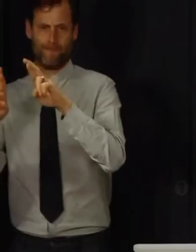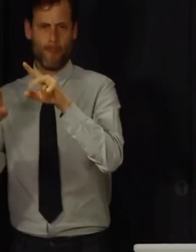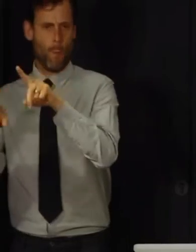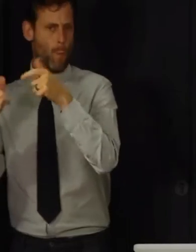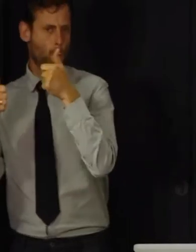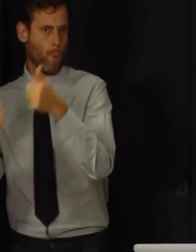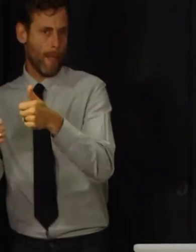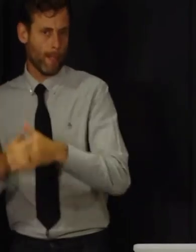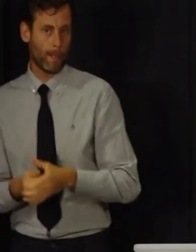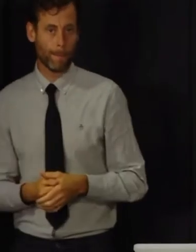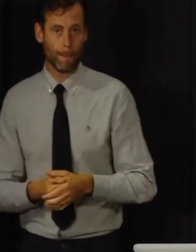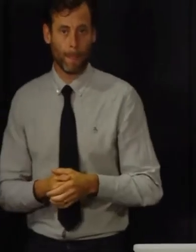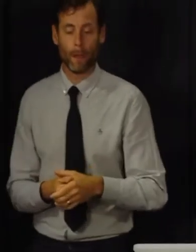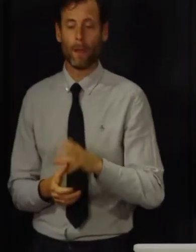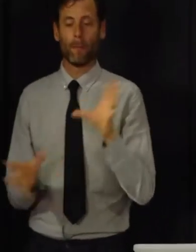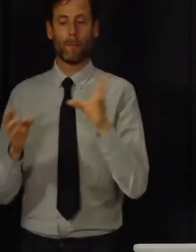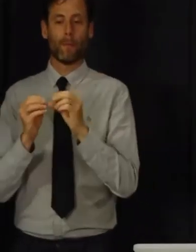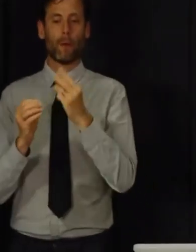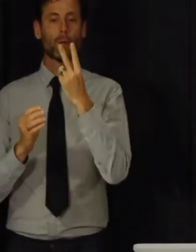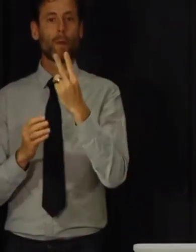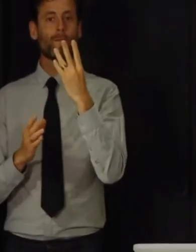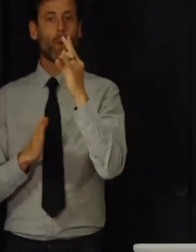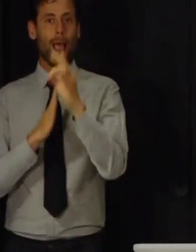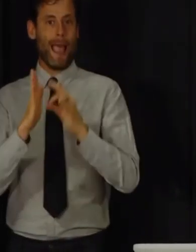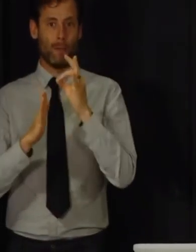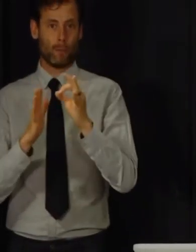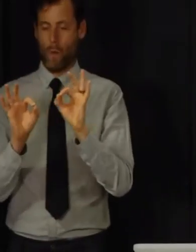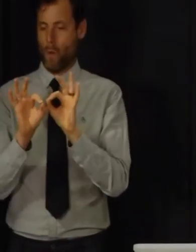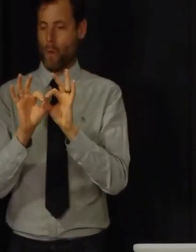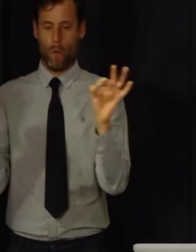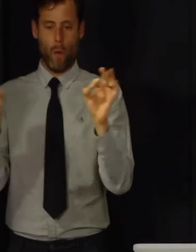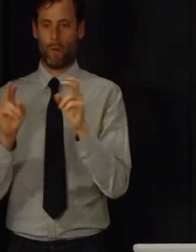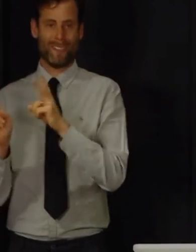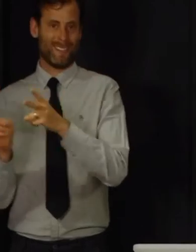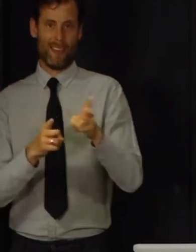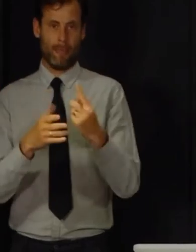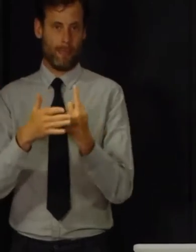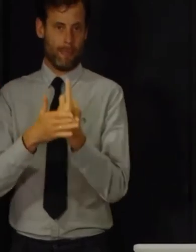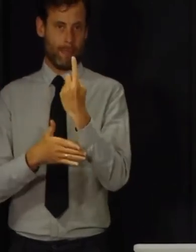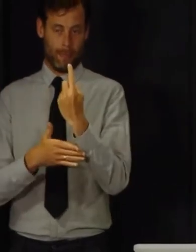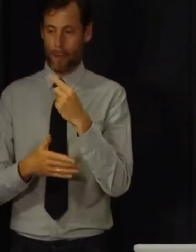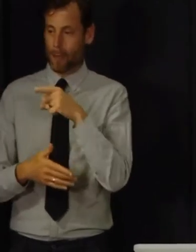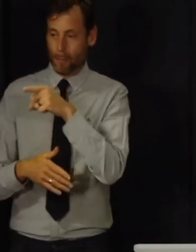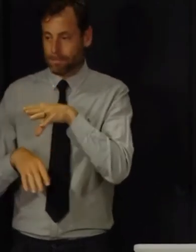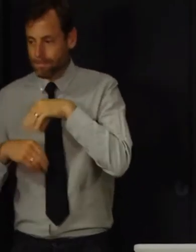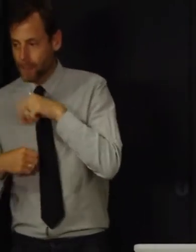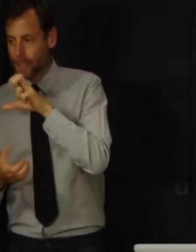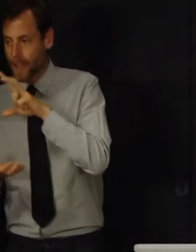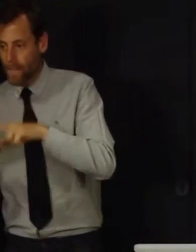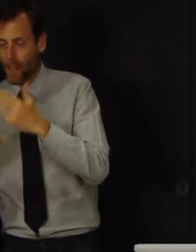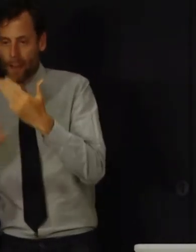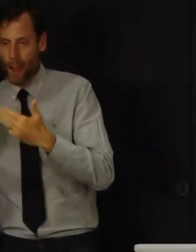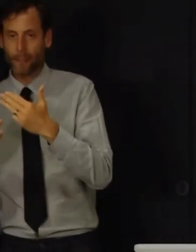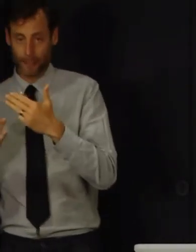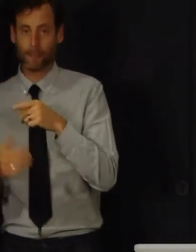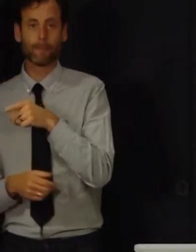In the last 24 hours, no deaths have been registered of patients who have confirmed through a test as